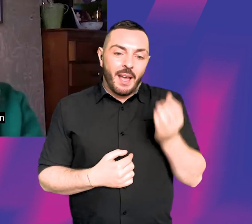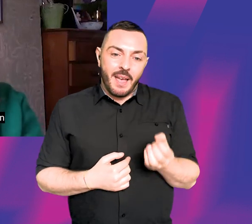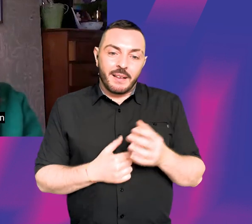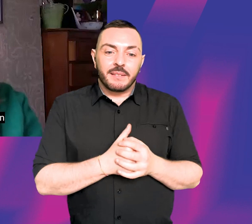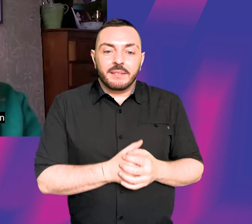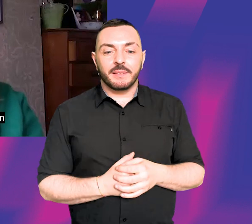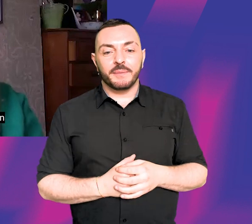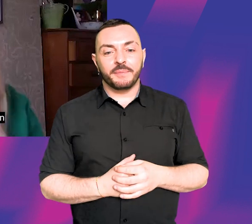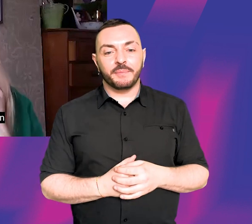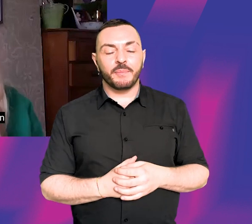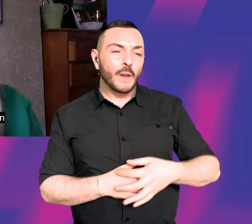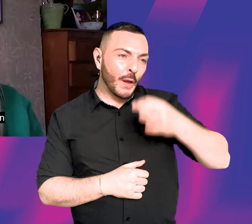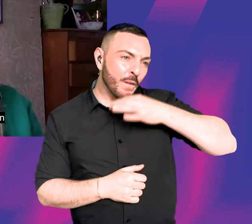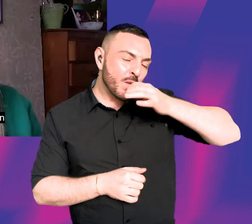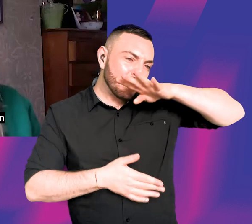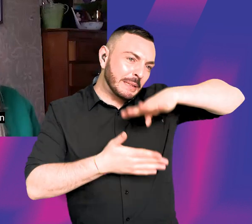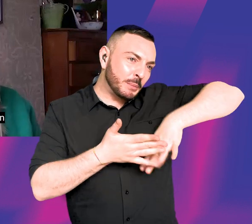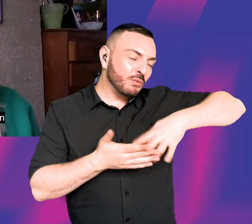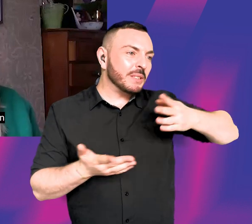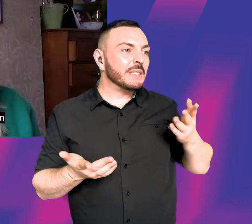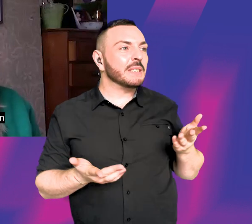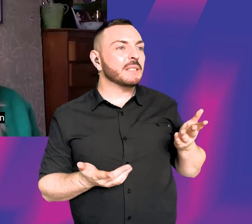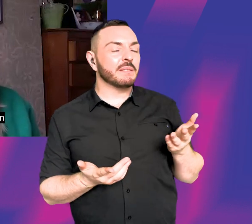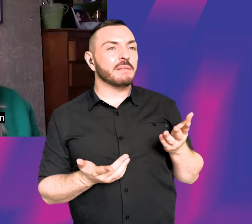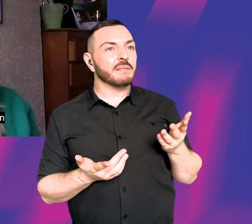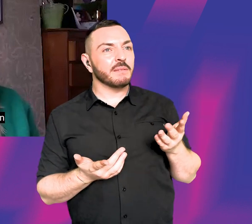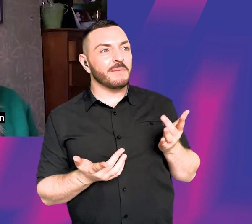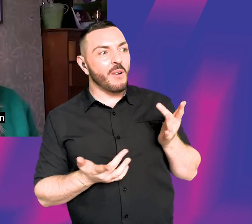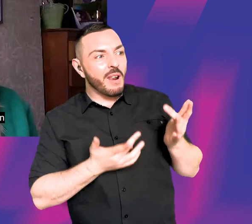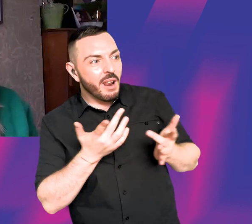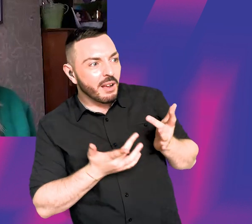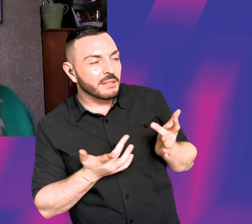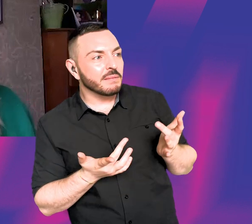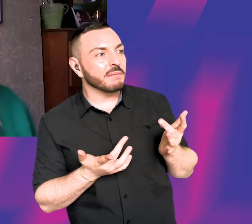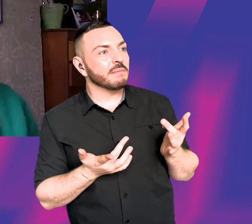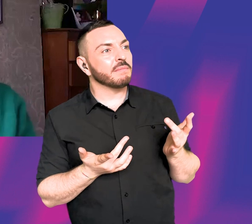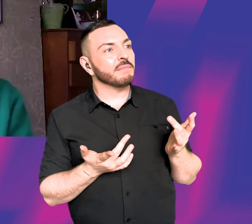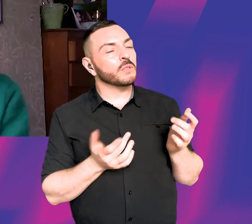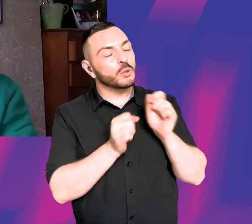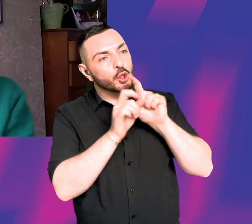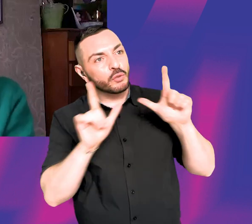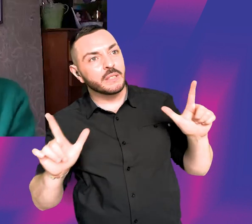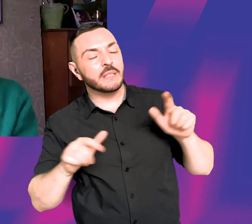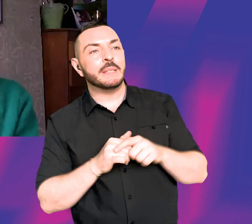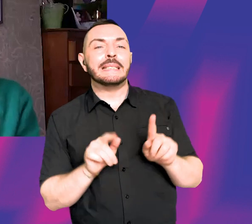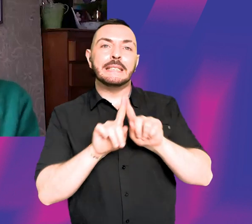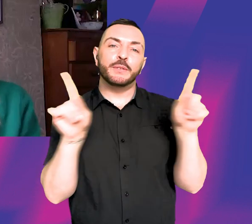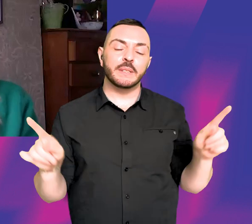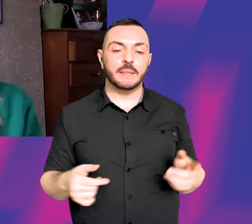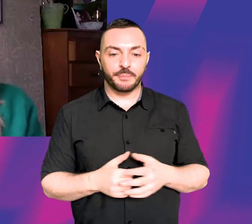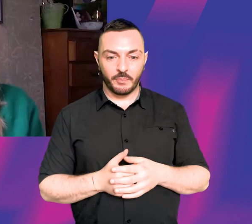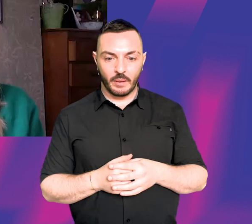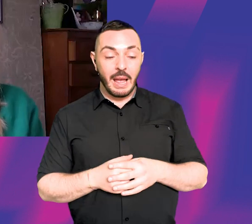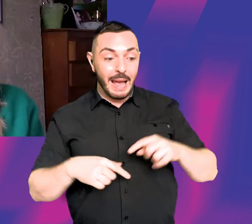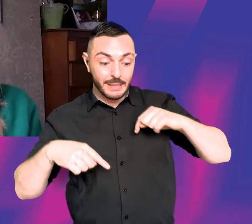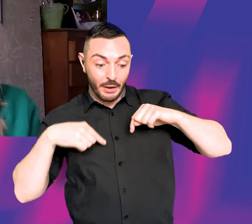I've had a few experiences on screen which have really informed me. I think the difference between, the difference between